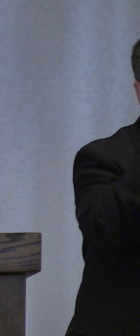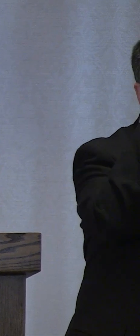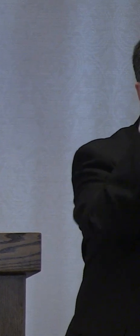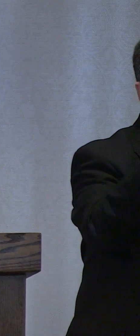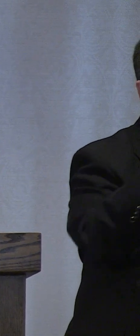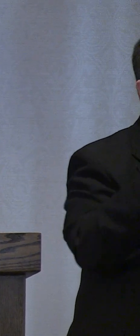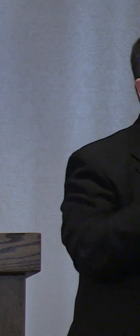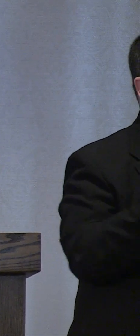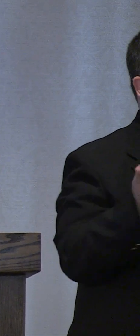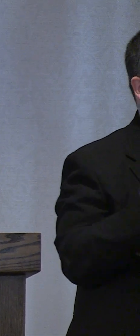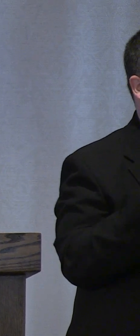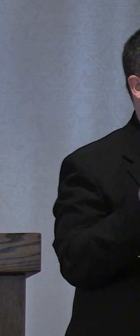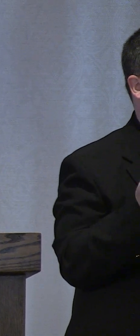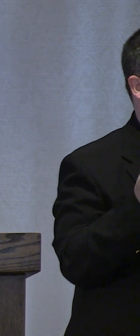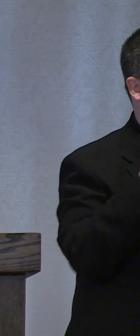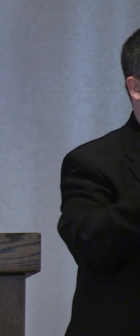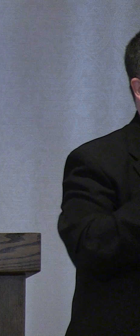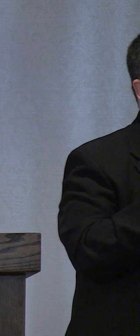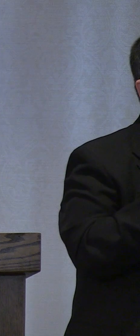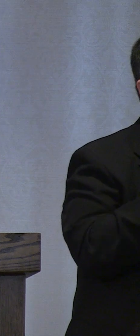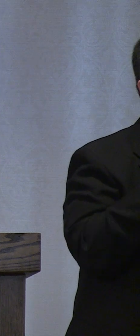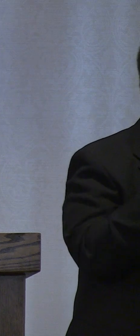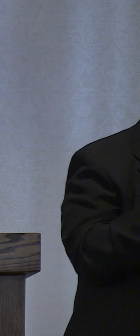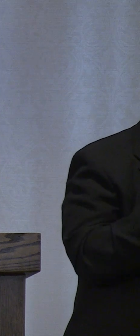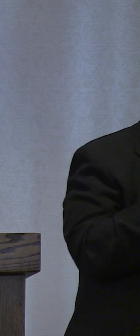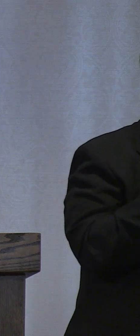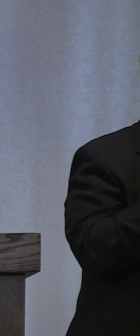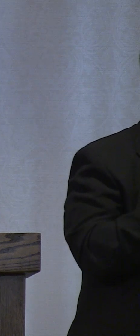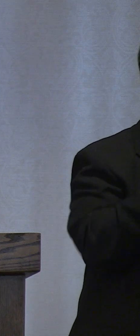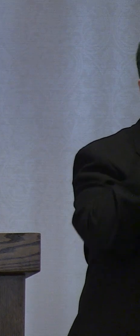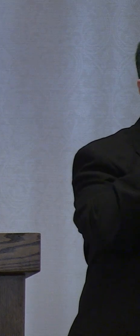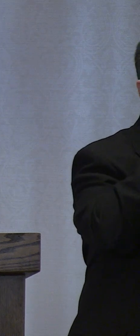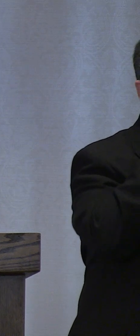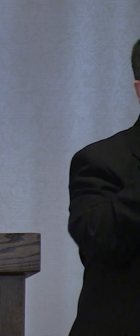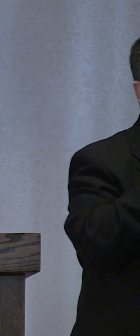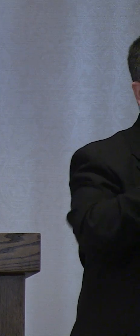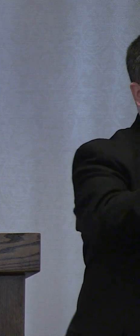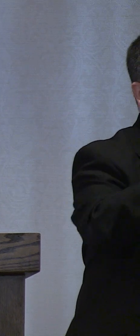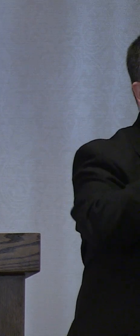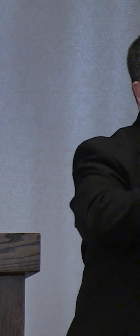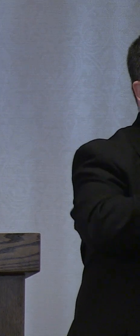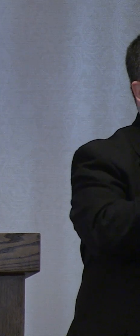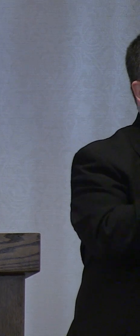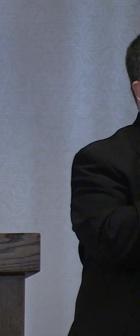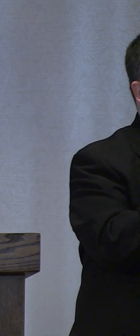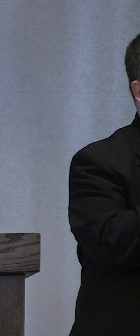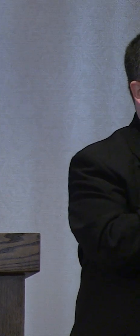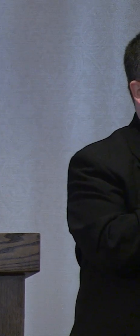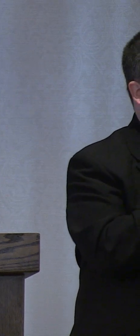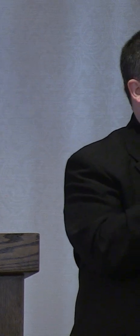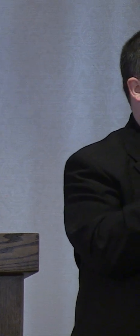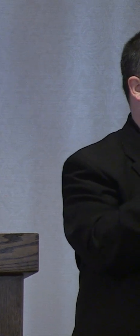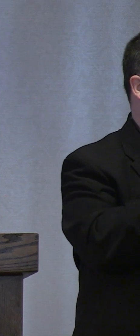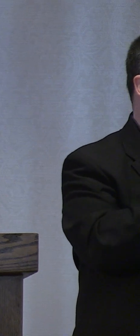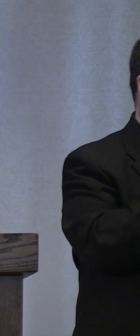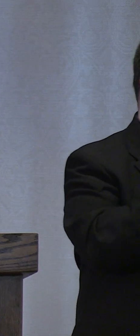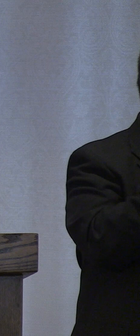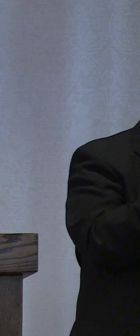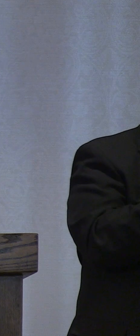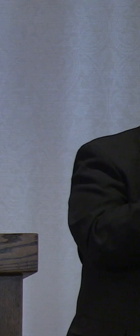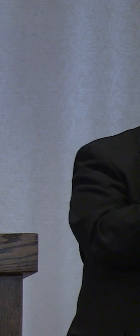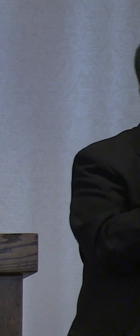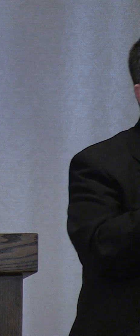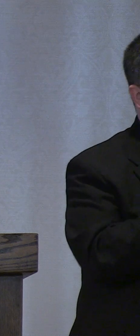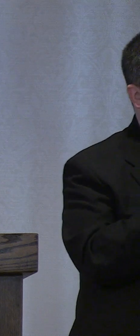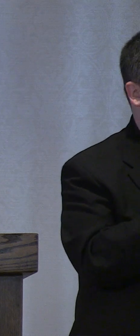of information about what it is that we're here to talk about and then we're gonna actually spend the rest of the time together as as much time as we would like to